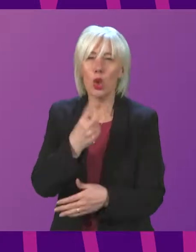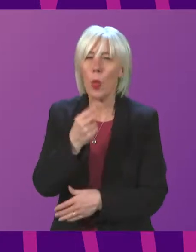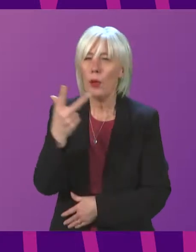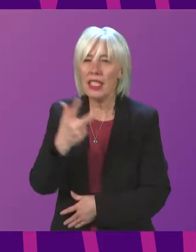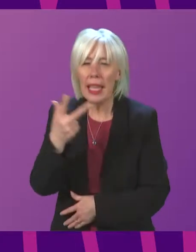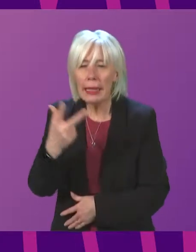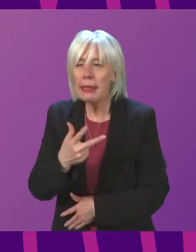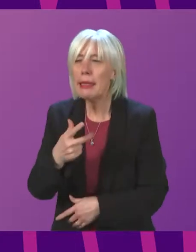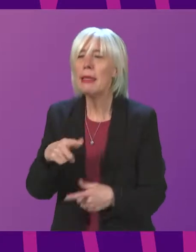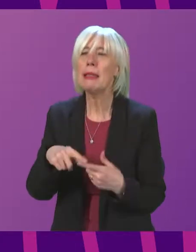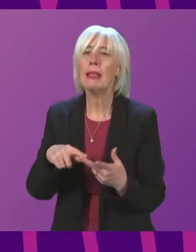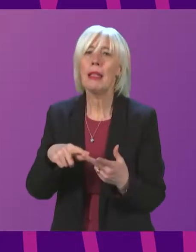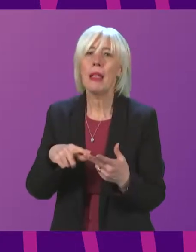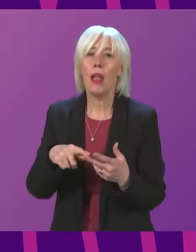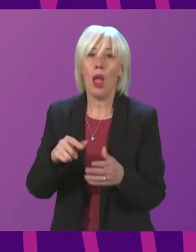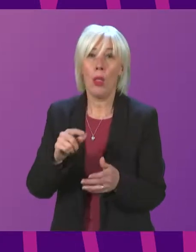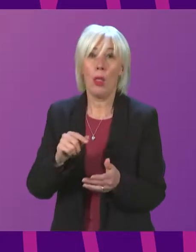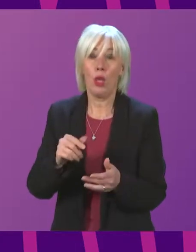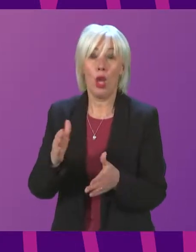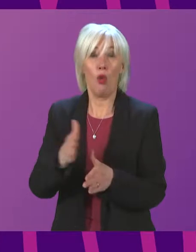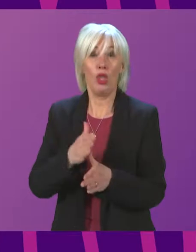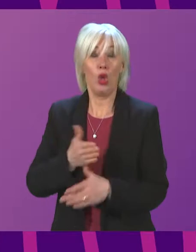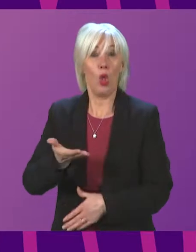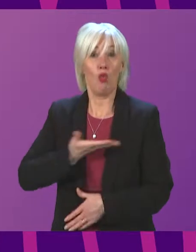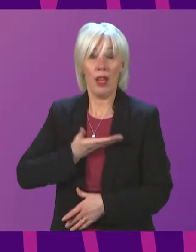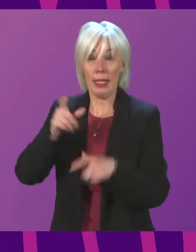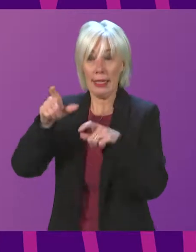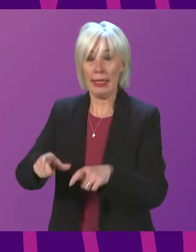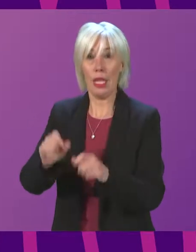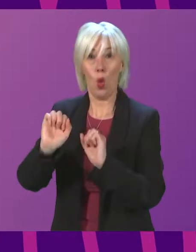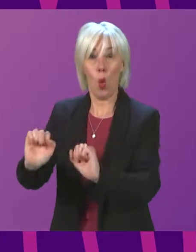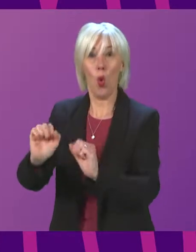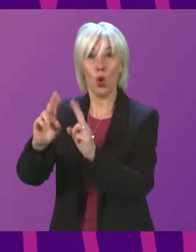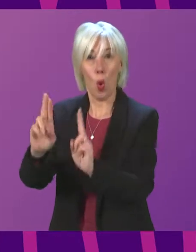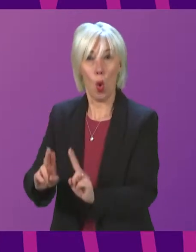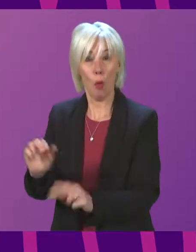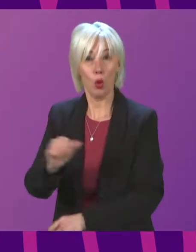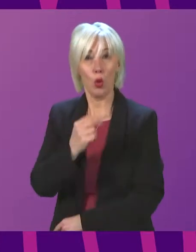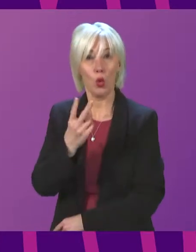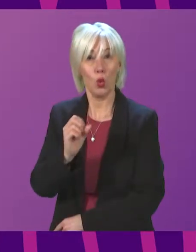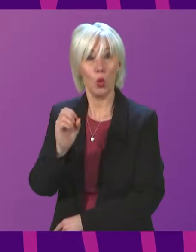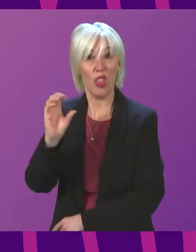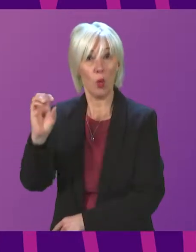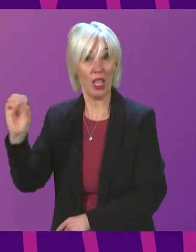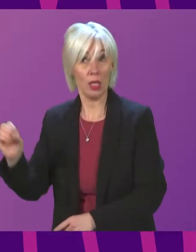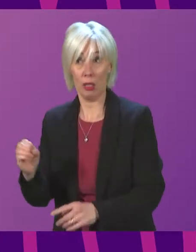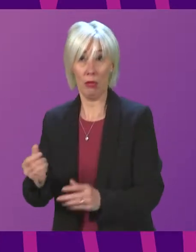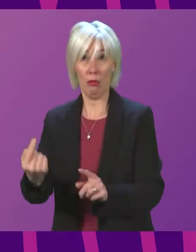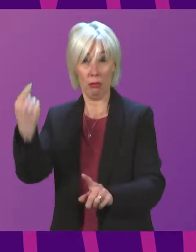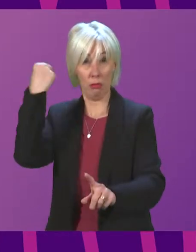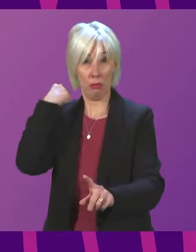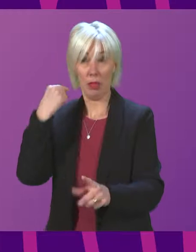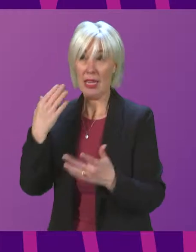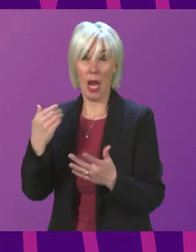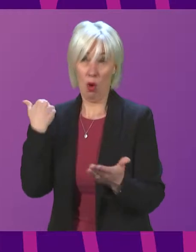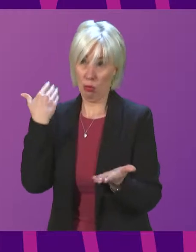and the original right to their own home was declared back in the year 2000. Yet 21 years later, 250